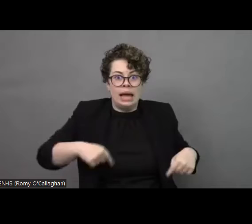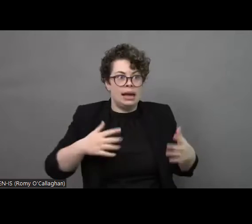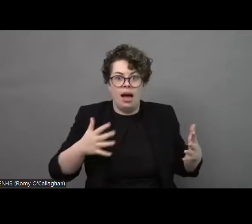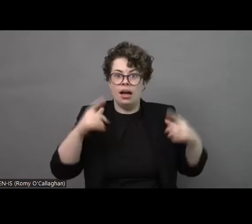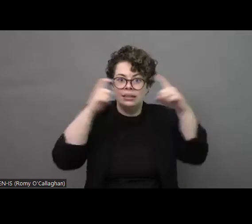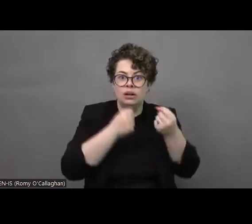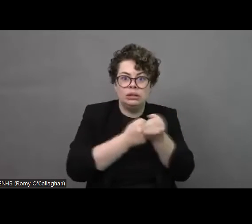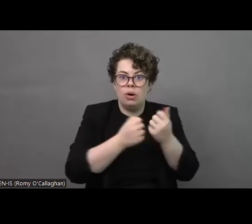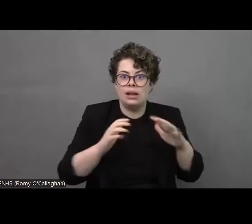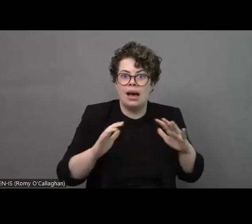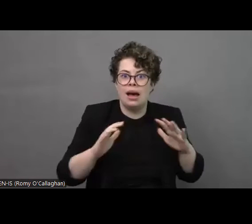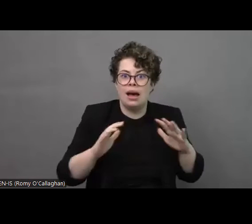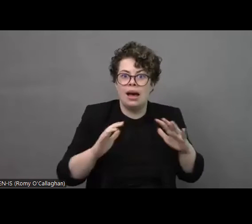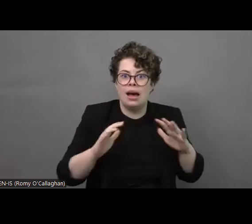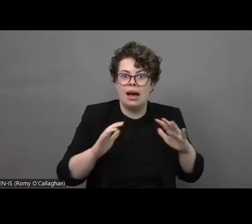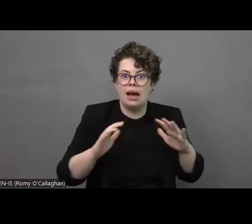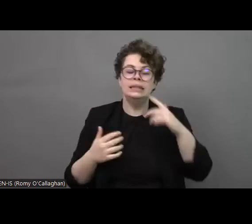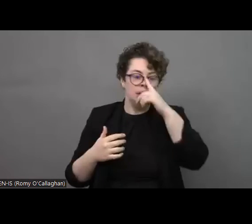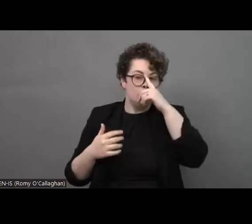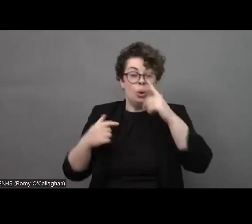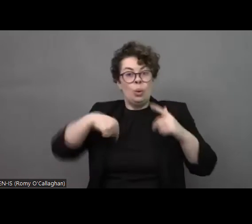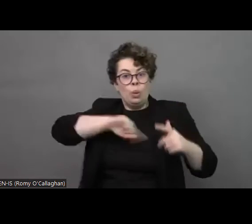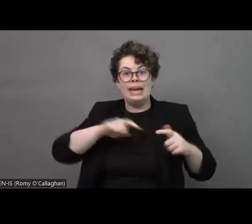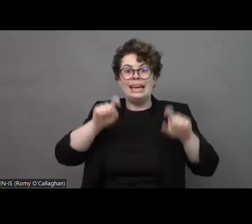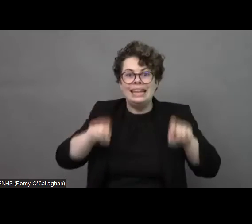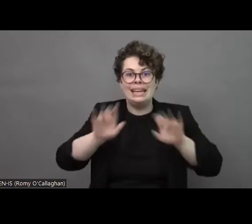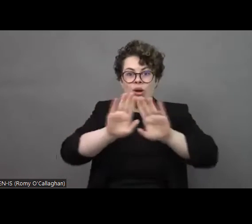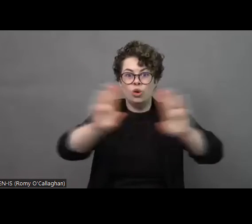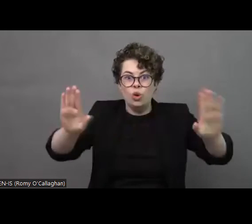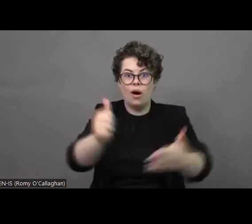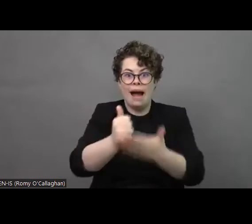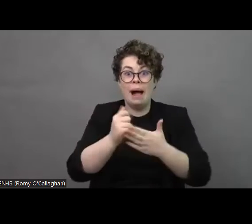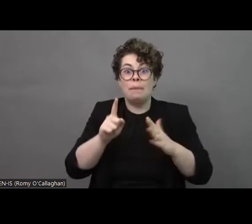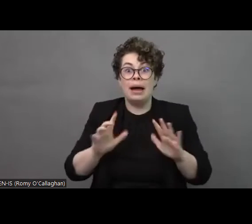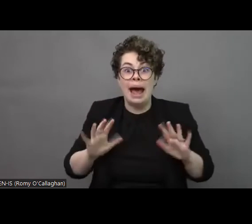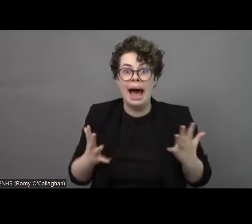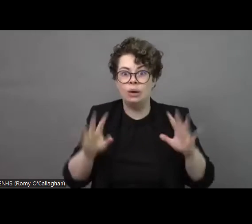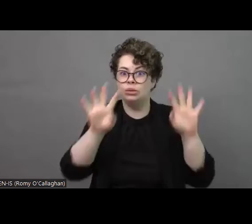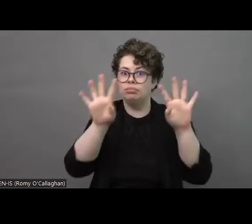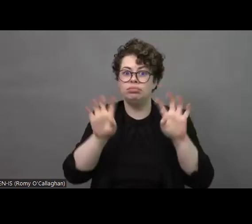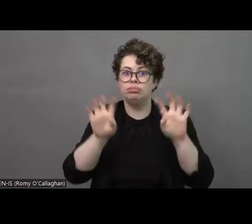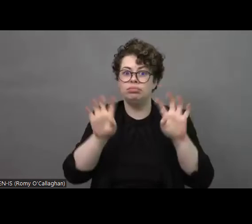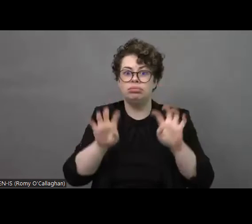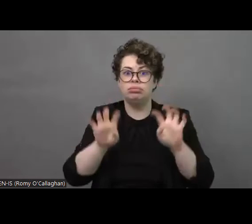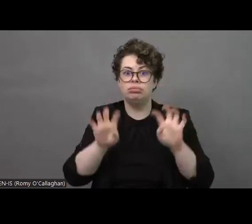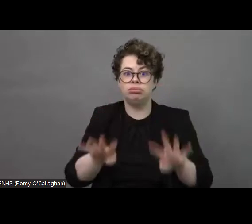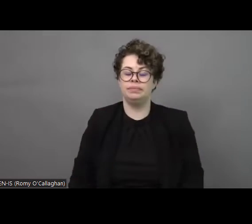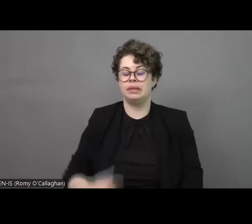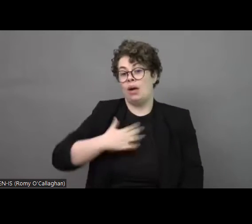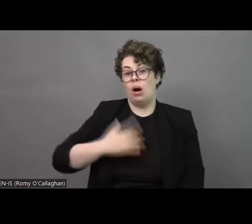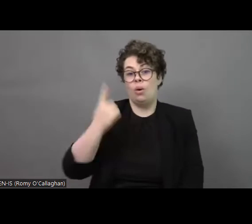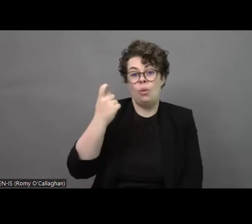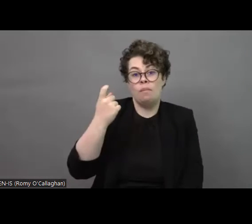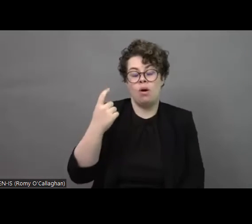And today we understand that we need your help. But I also would like to say one more thing that is so very much